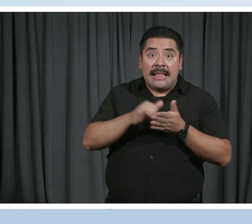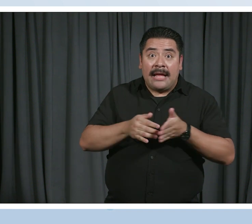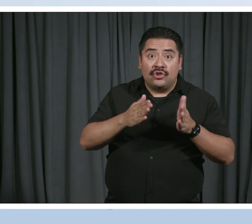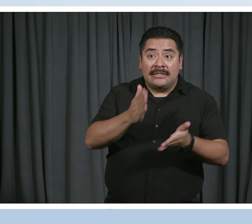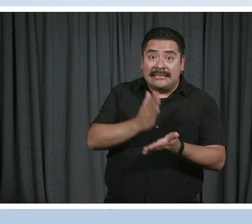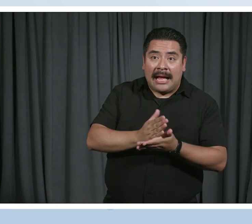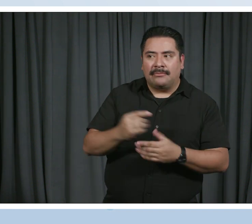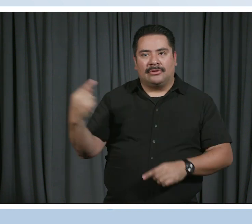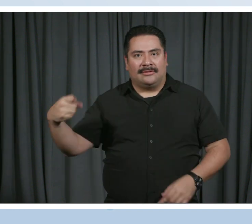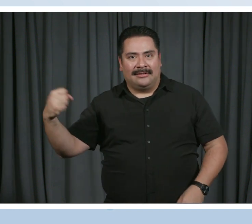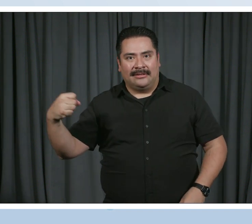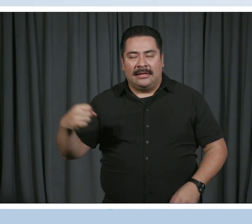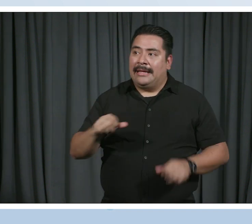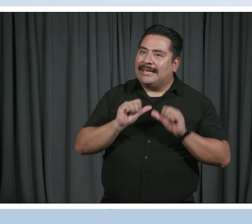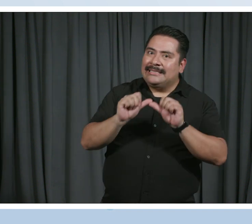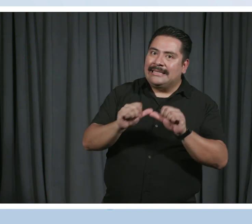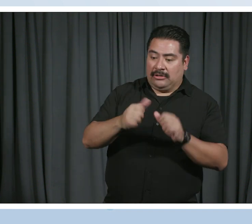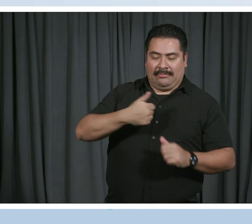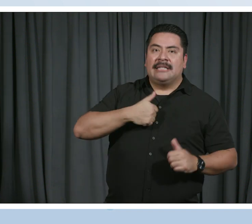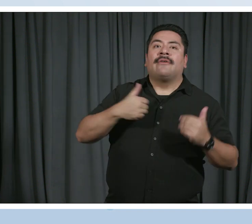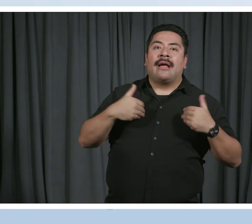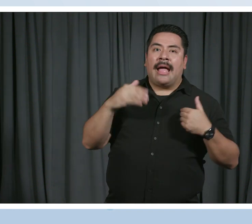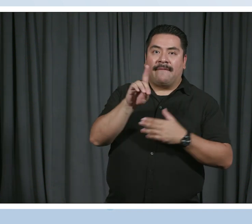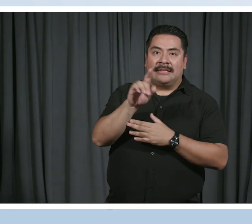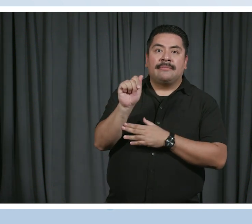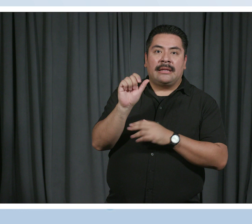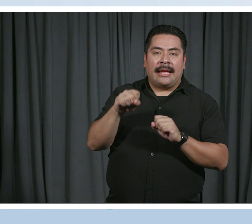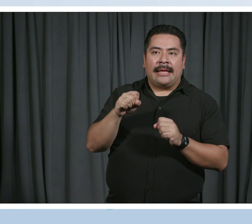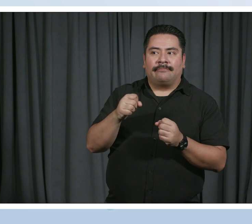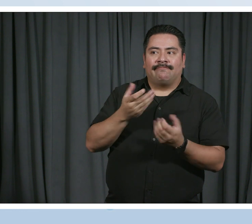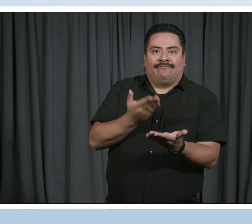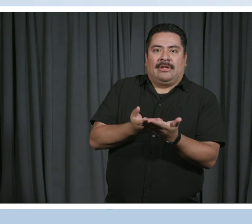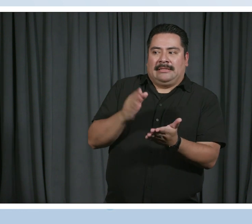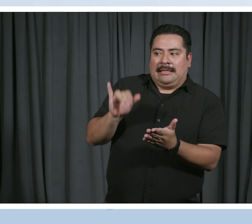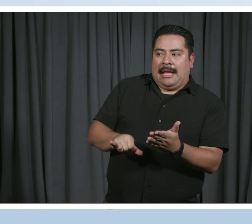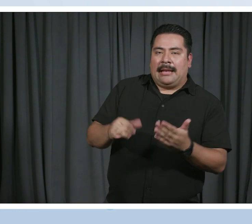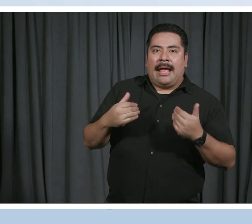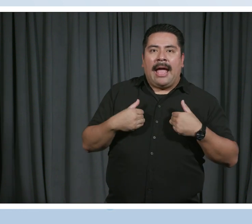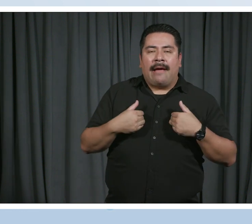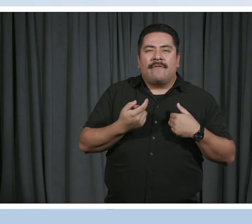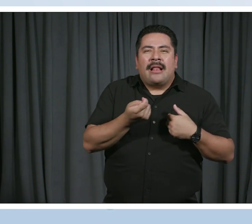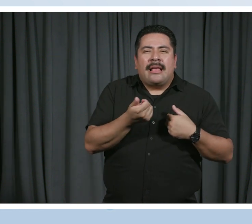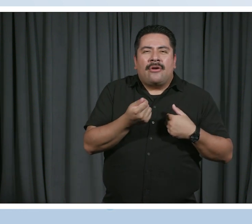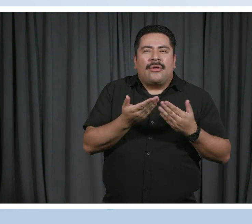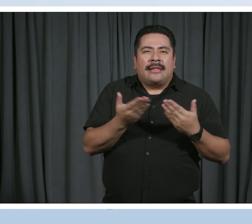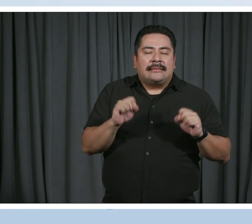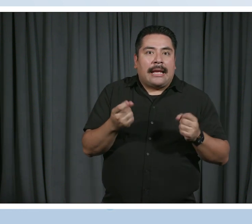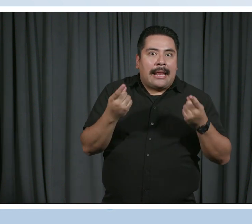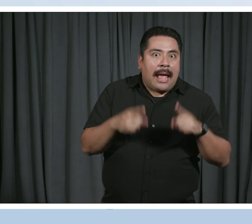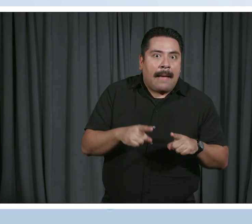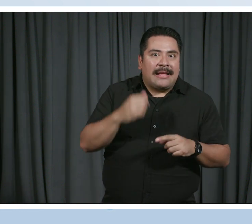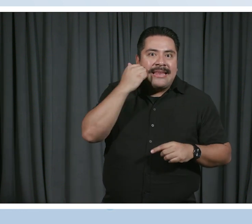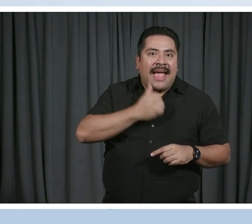stops, you know, it continues, you know, as someone with a disability, I could attest to that, that there's little things that might happen, you know,